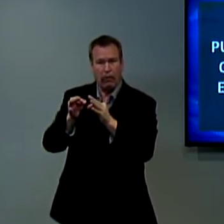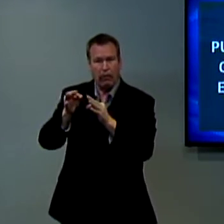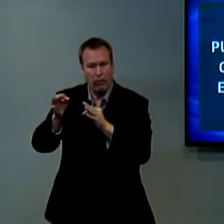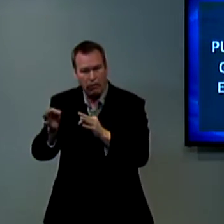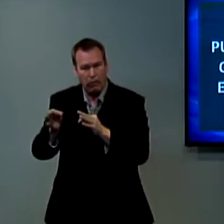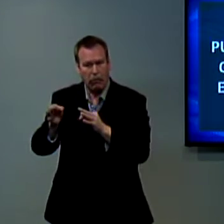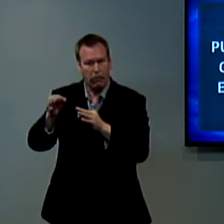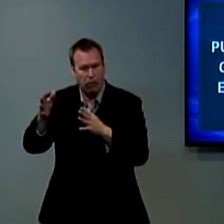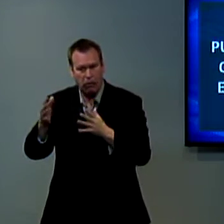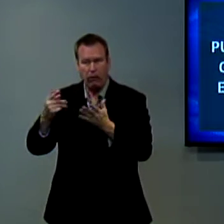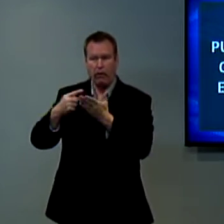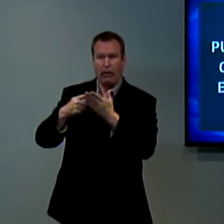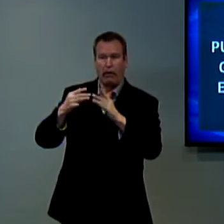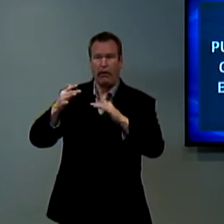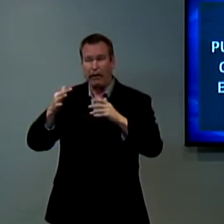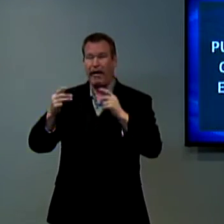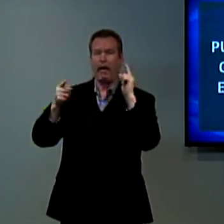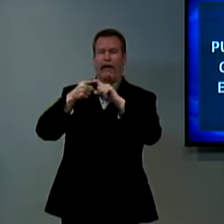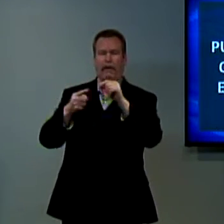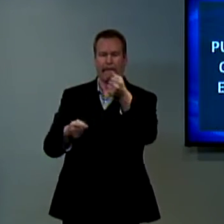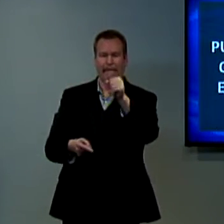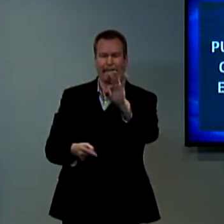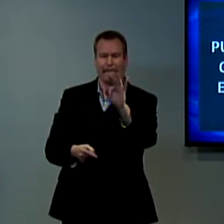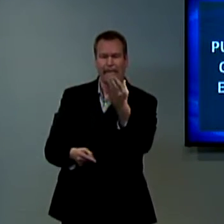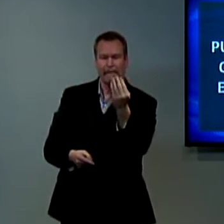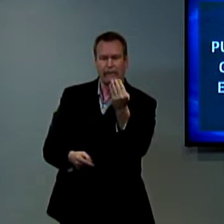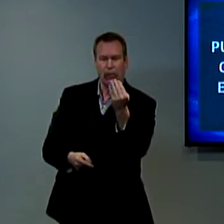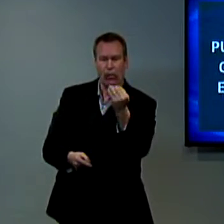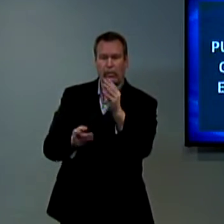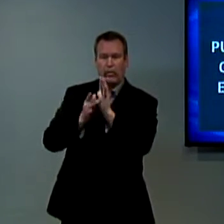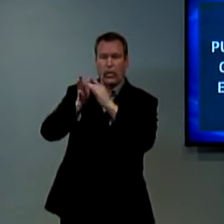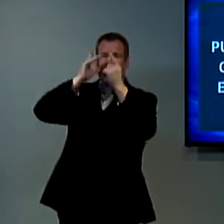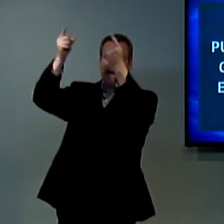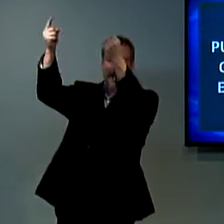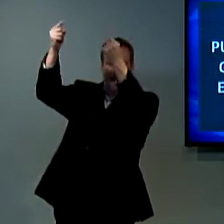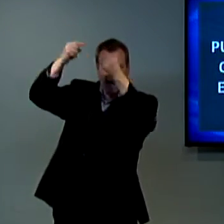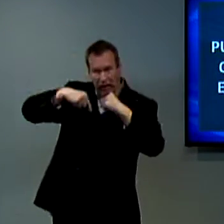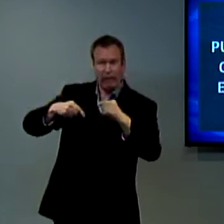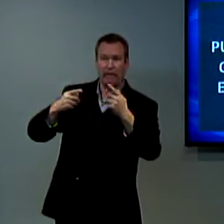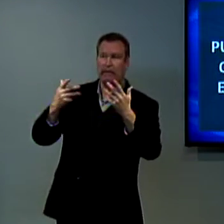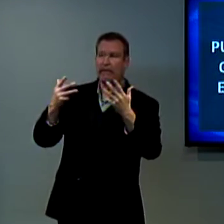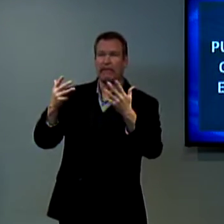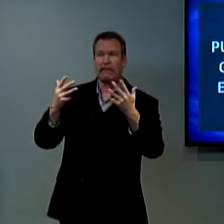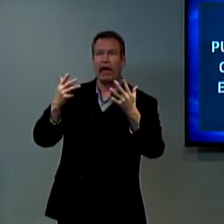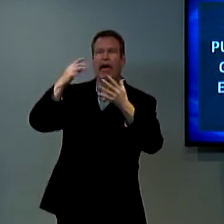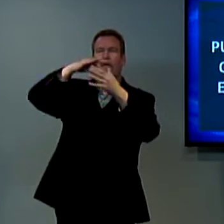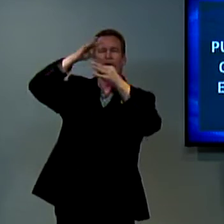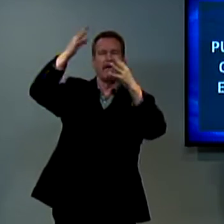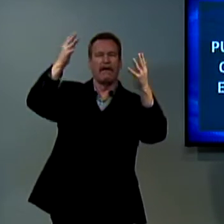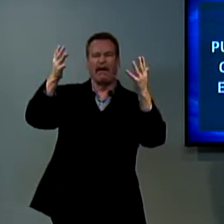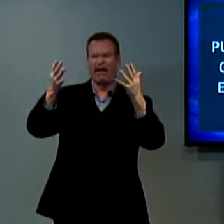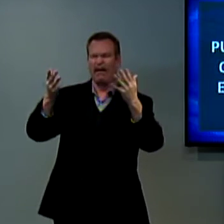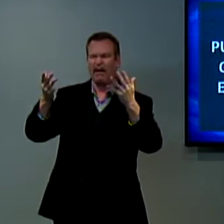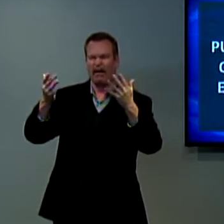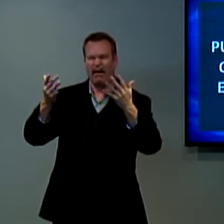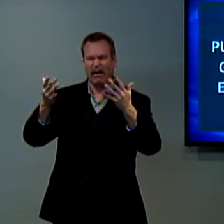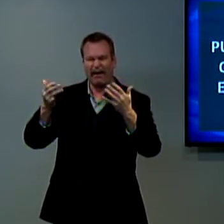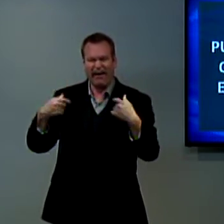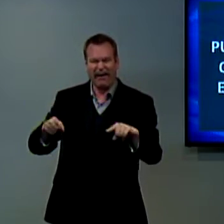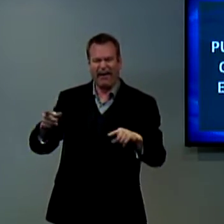time in like 1989. And, and then, oh, 1914, Jesus is going to come. And